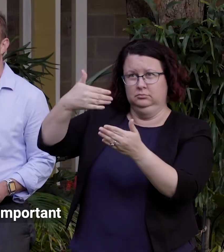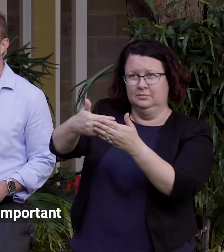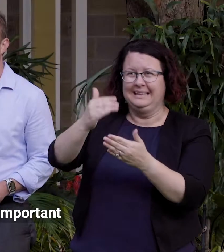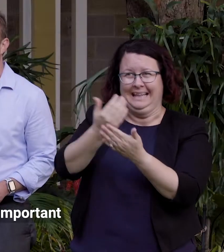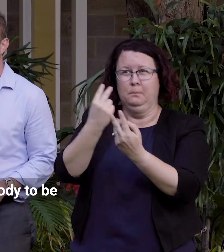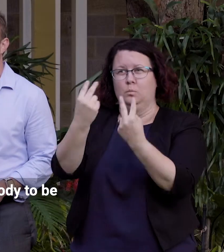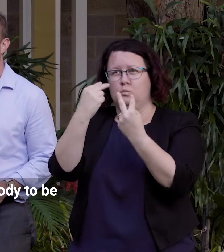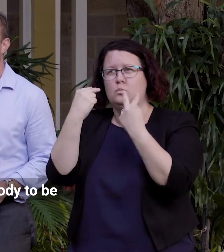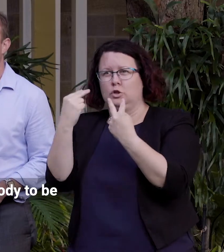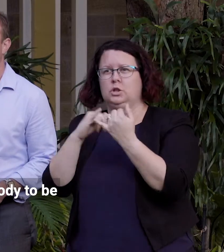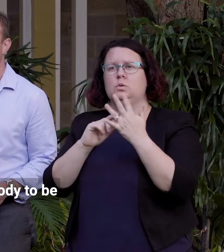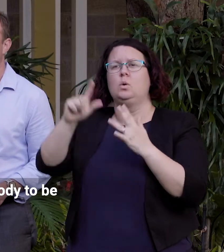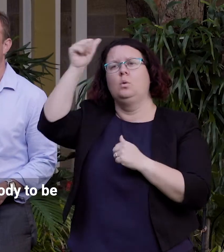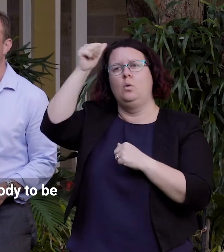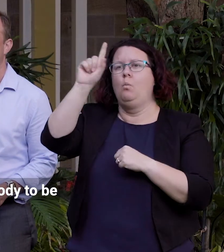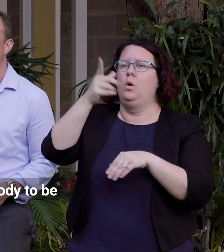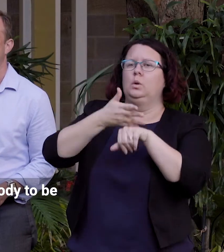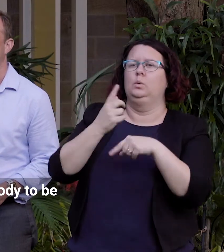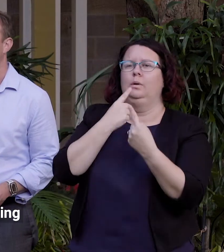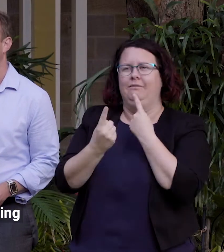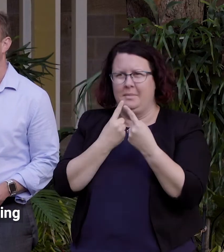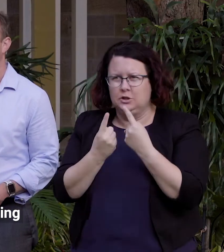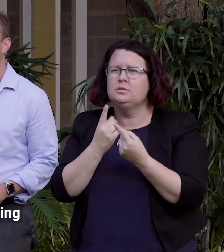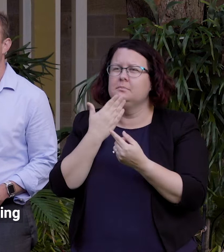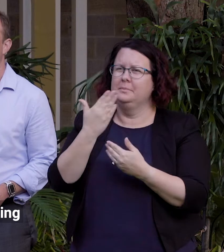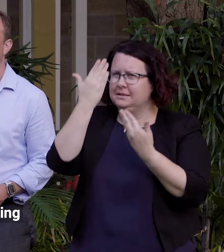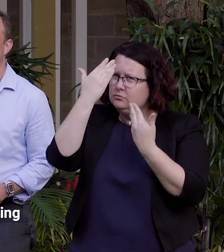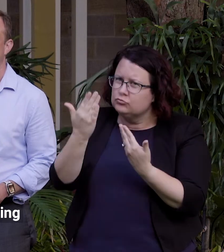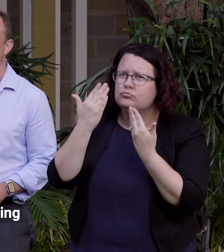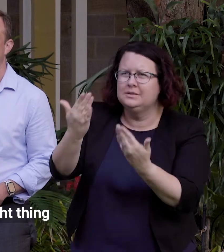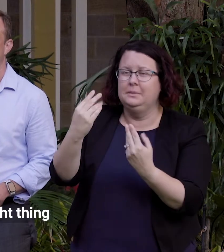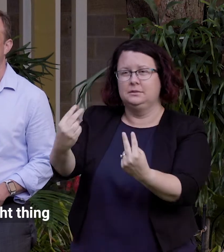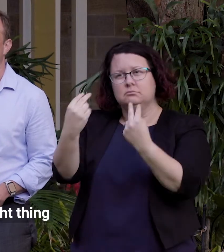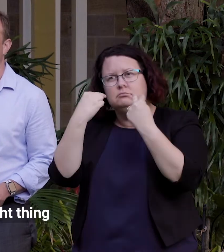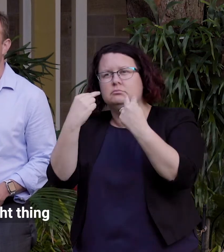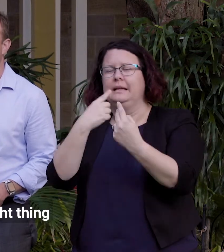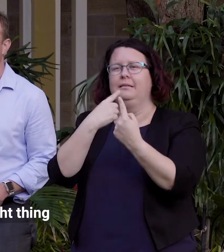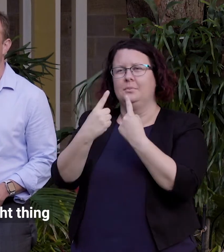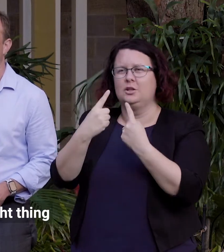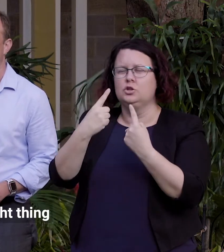absolutely important and I need everybody to be listening and responding and doing the right thing.